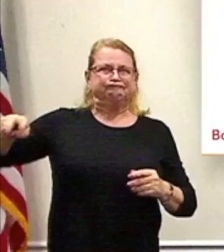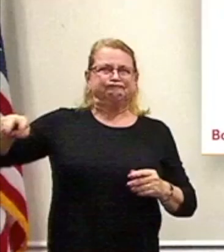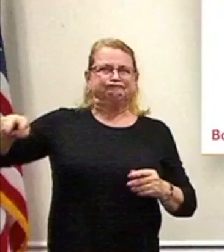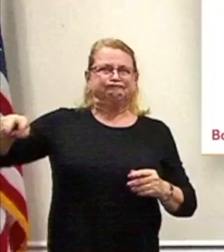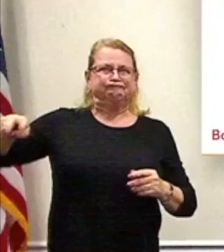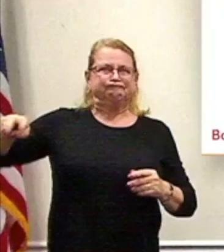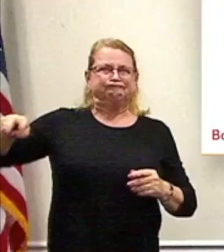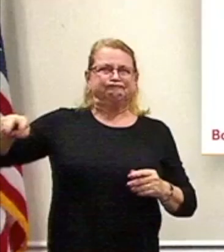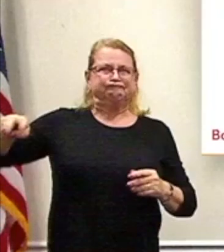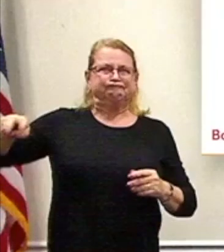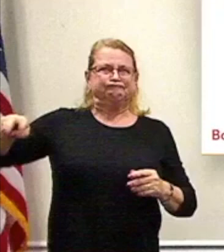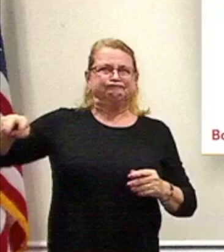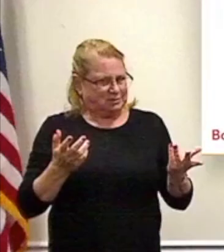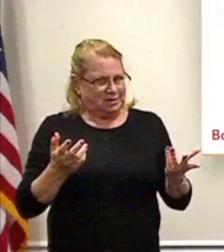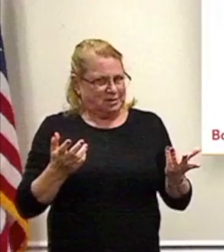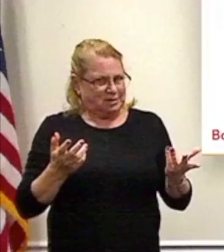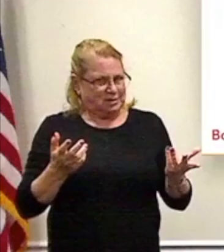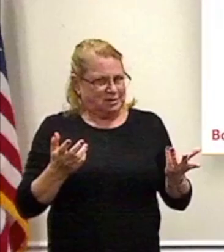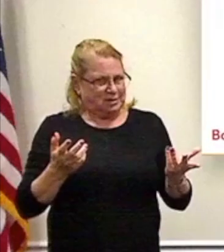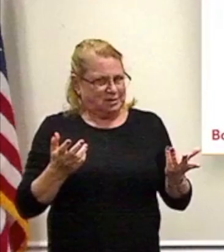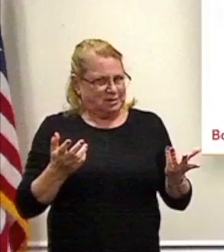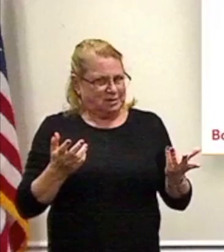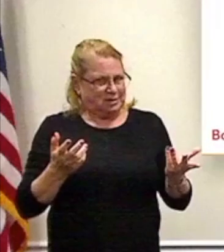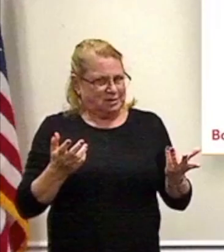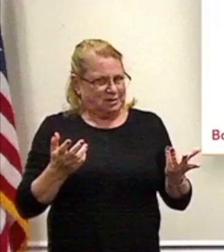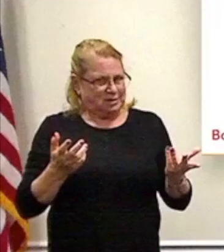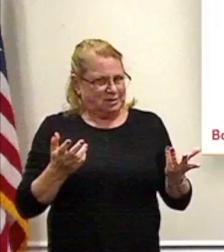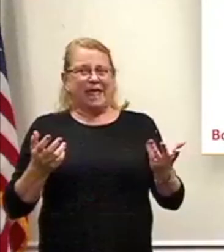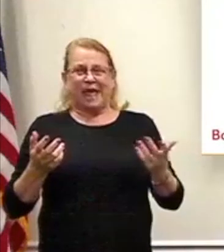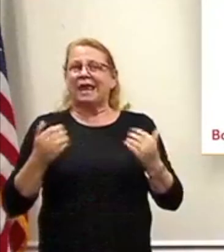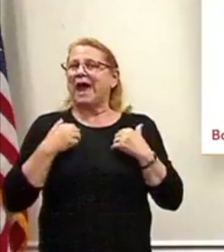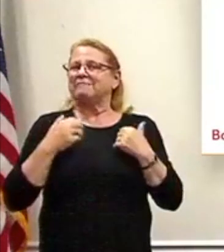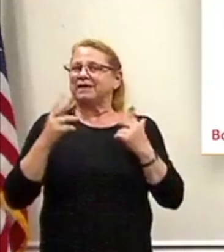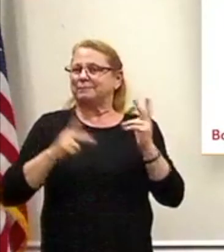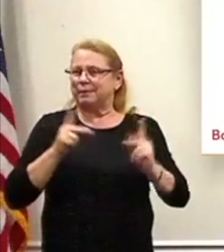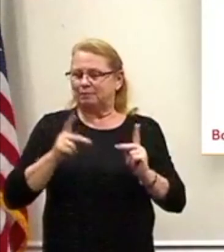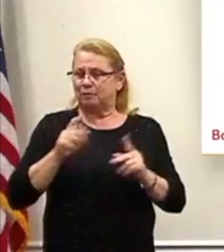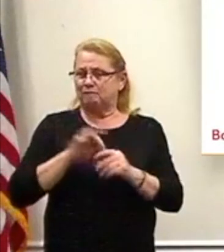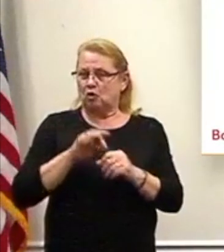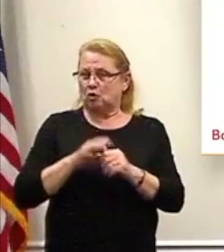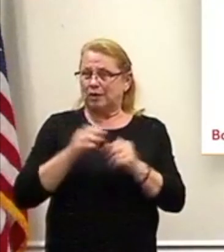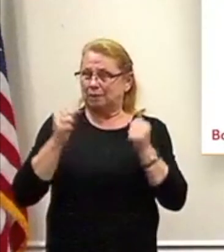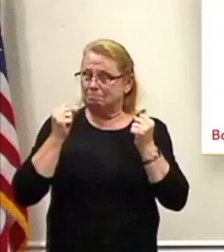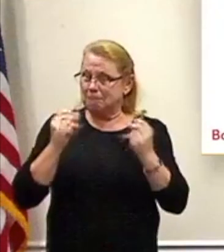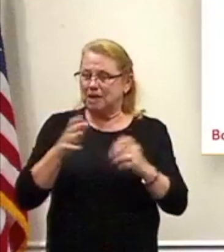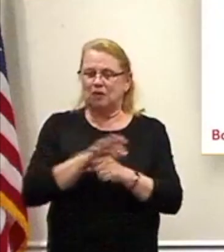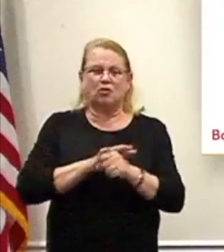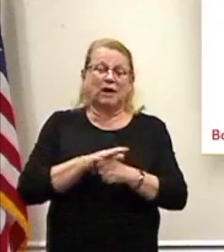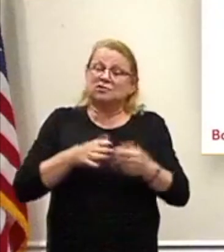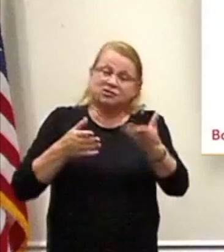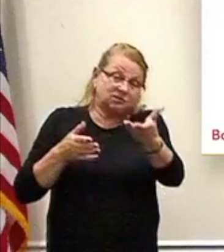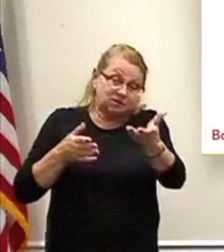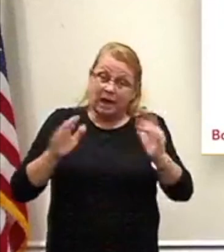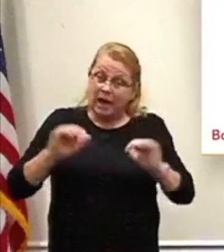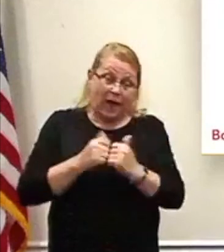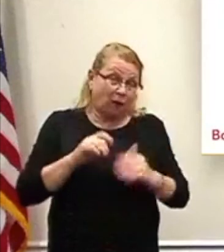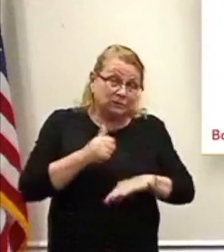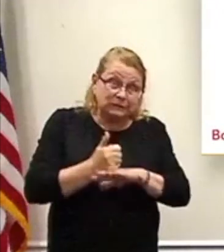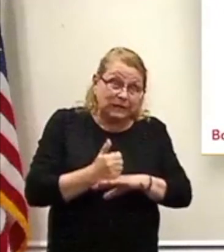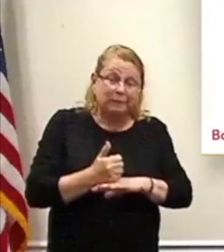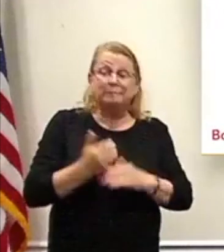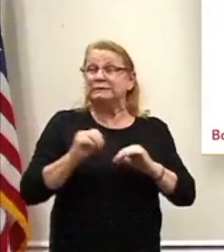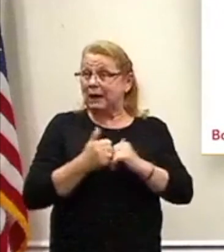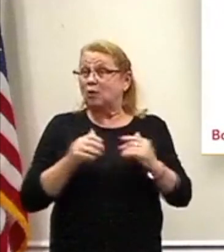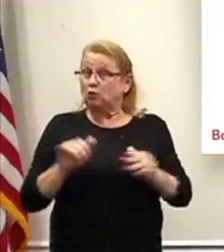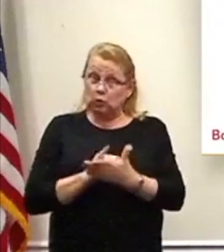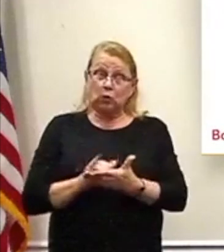voting, you know, in multiple locations. So this is the way the state of New York does it. Hopefully, they're going to learn some lessons